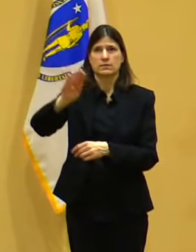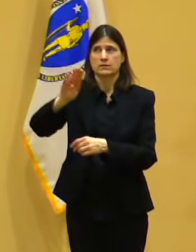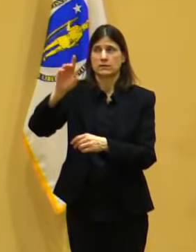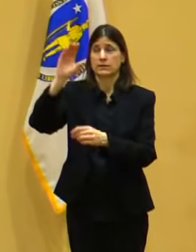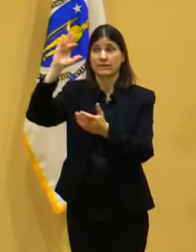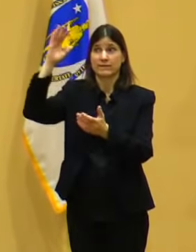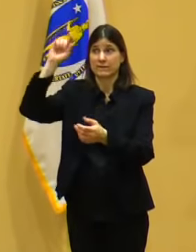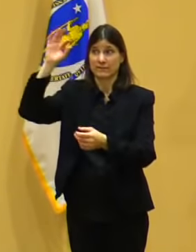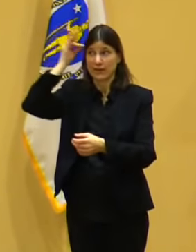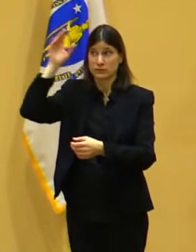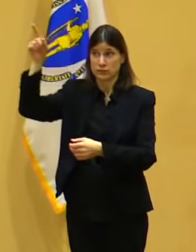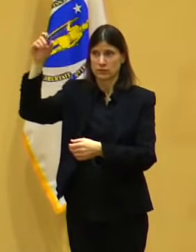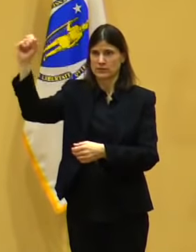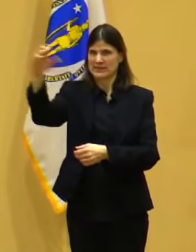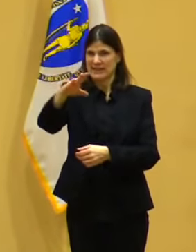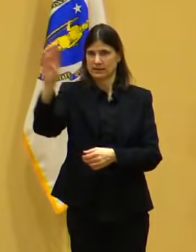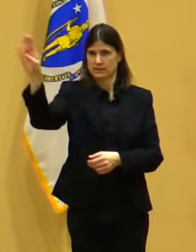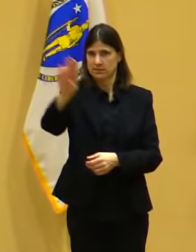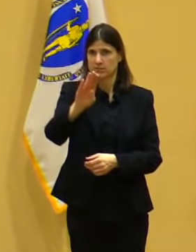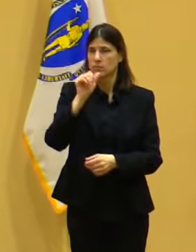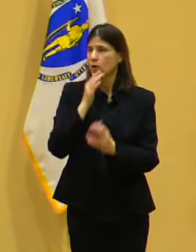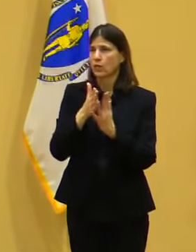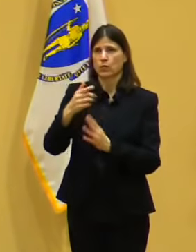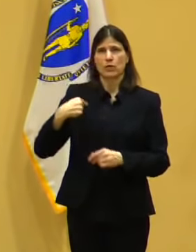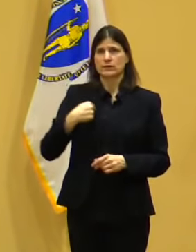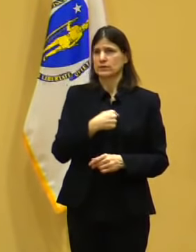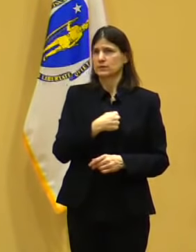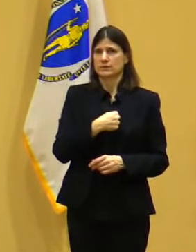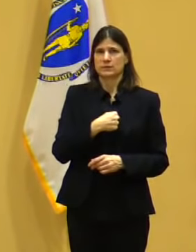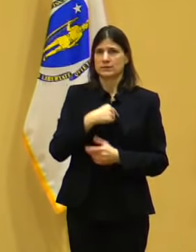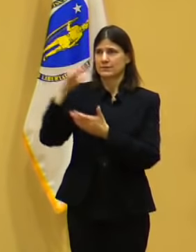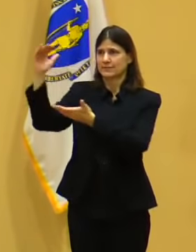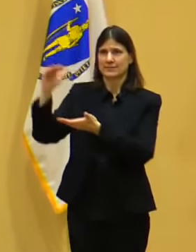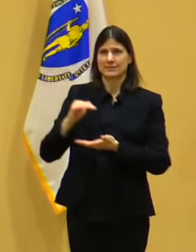The – Is that a report? No, no, no.